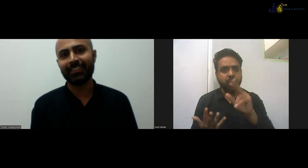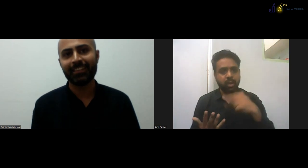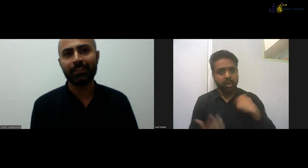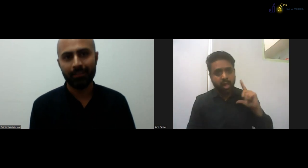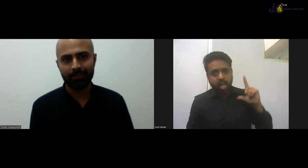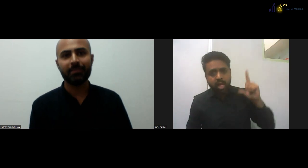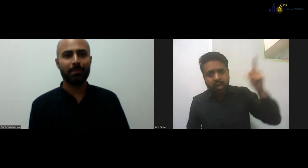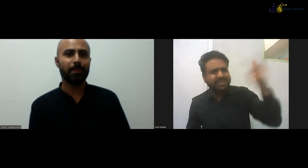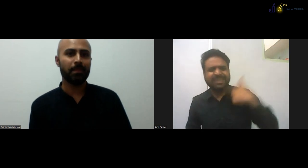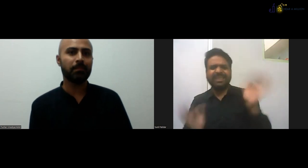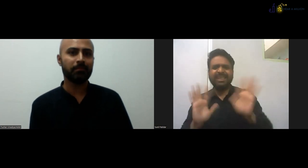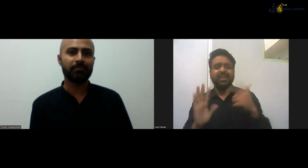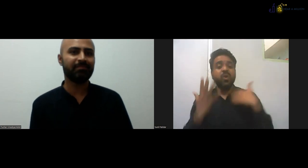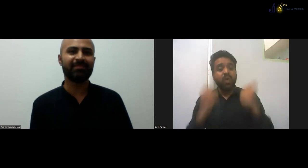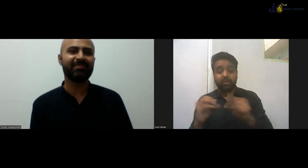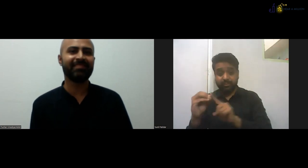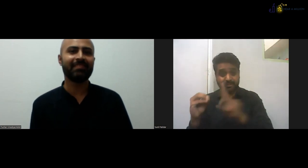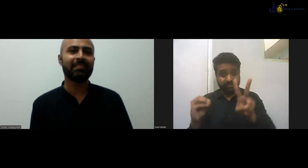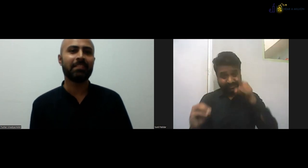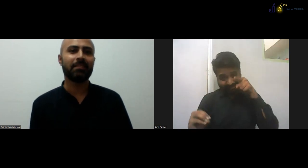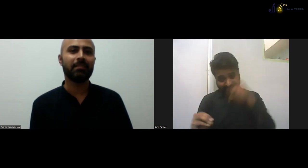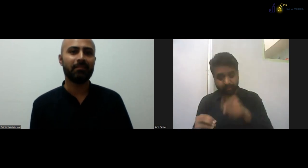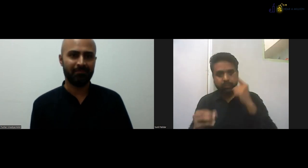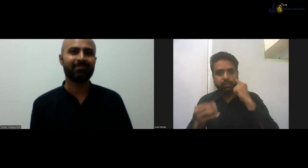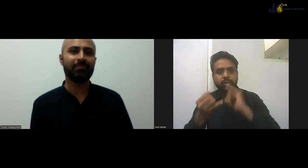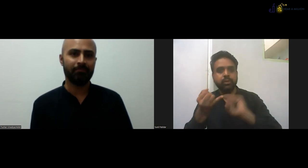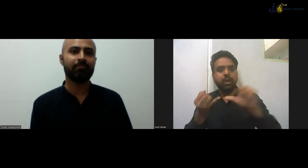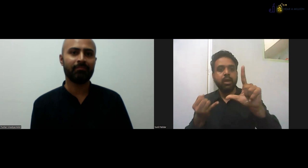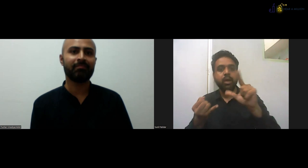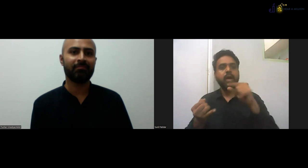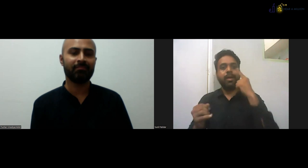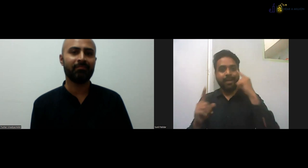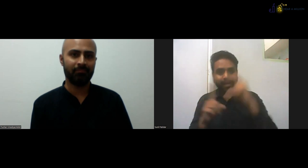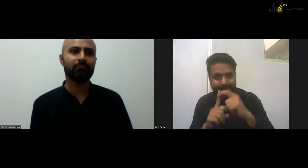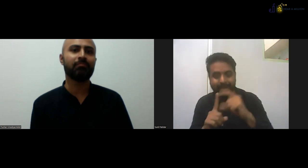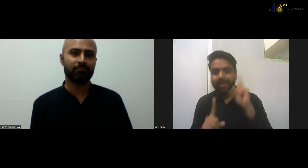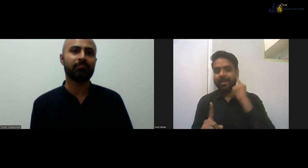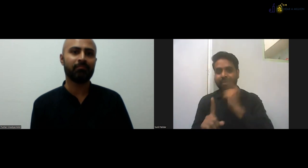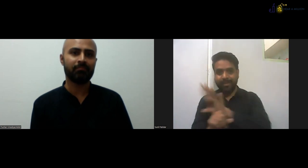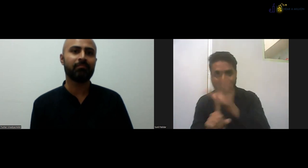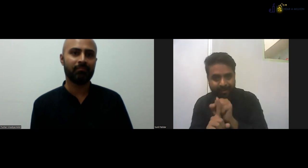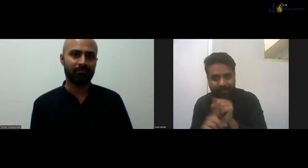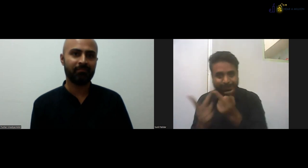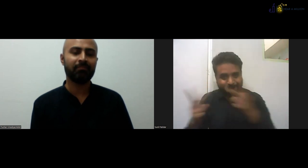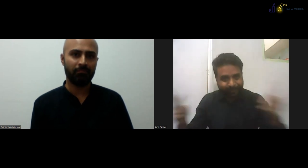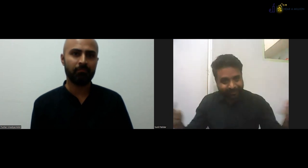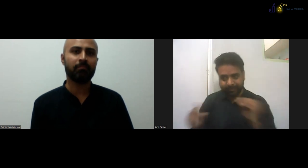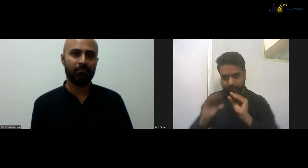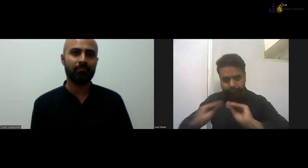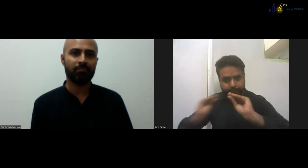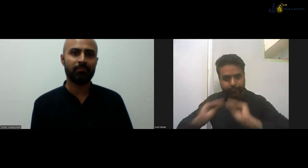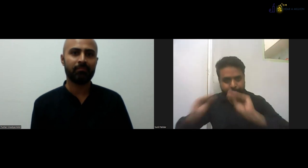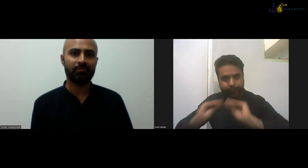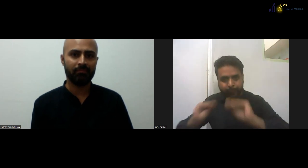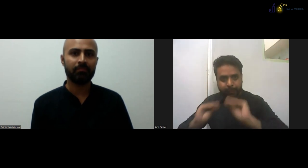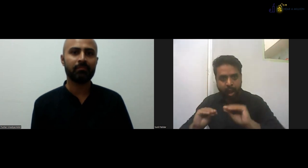learned their first language. But what about deaf people? When we are learning at our later stage of life. So we want about, we want to